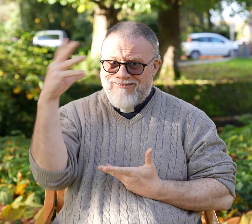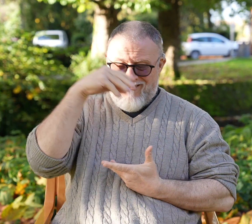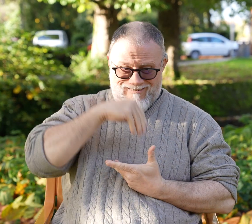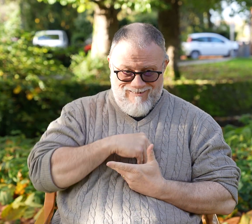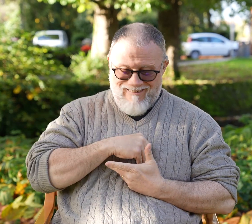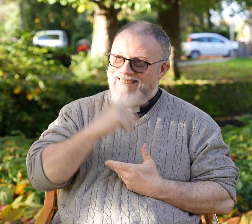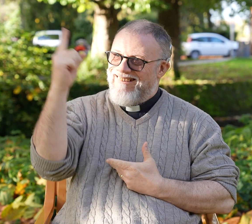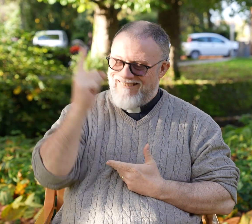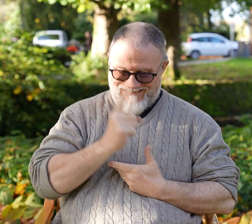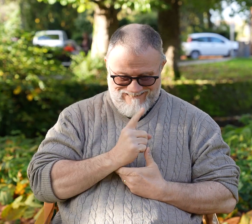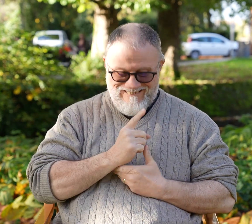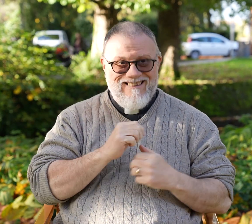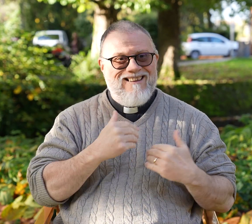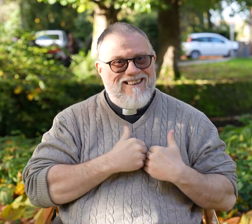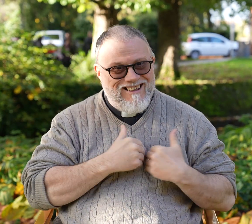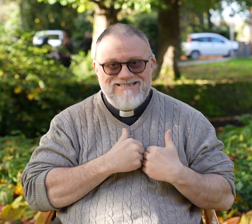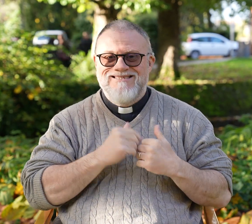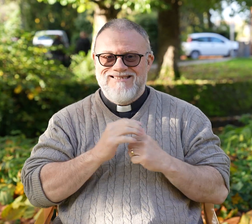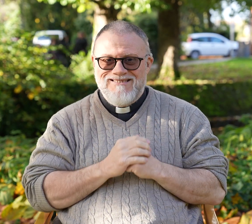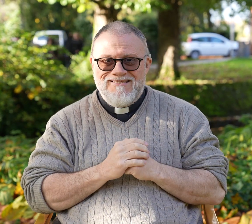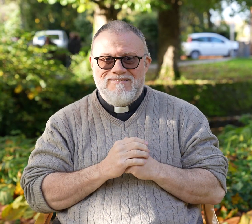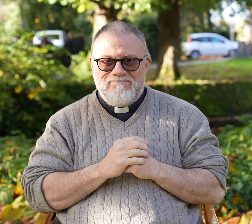Fill our hearts this Advent, make us generous in giving.